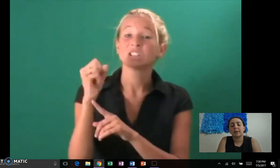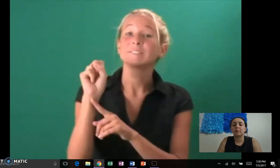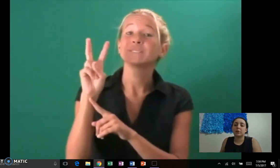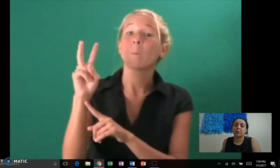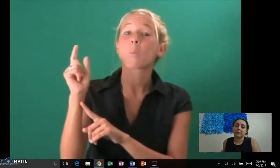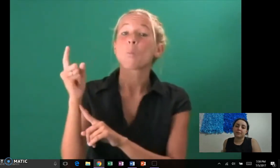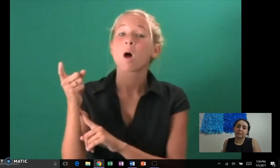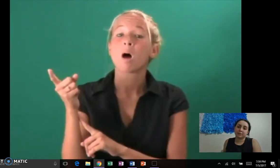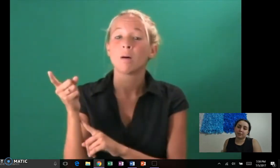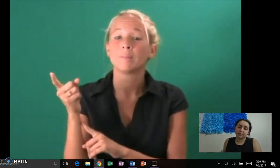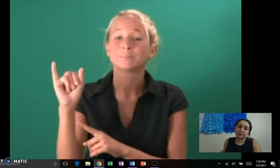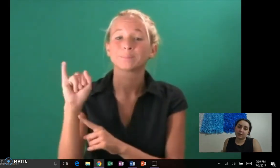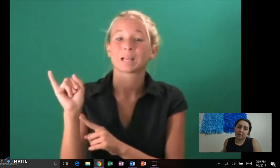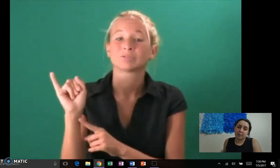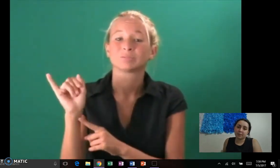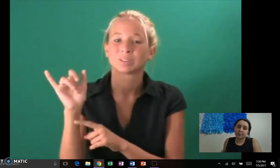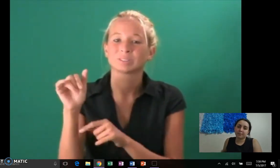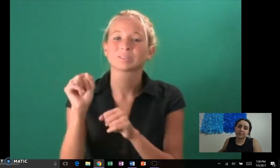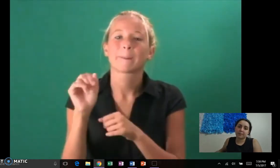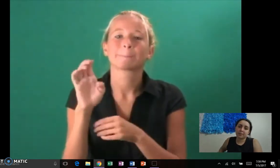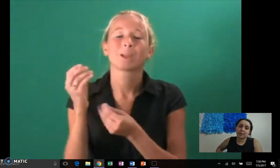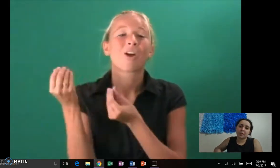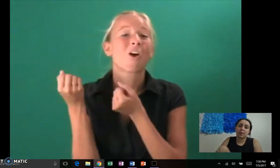It's also called fever blisters if it's on the mouth.